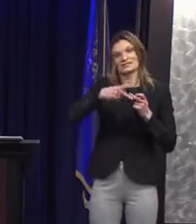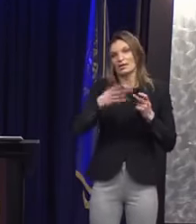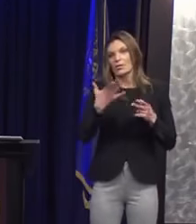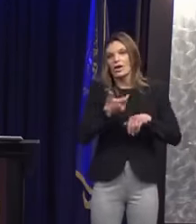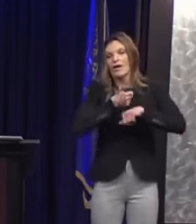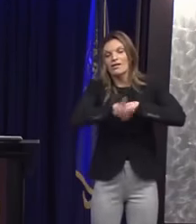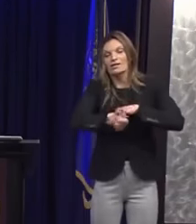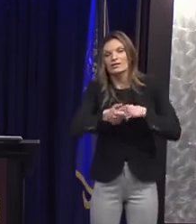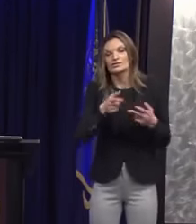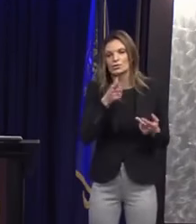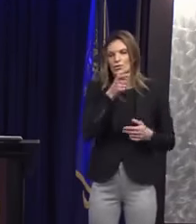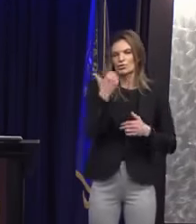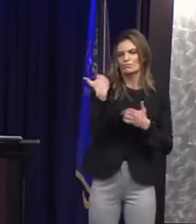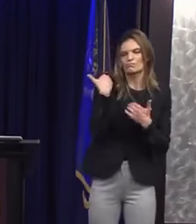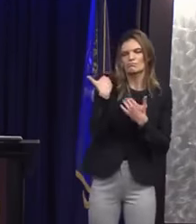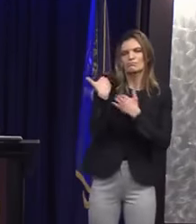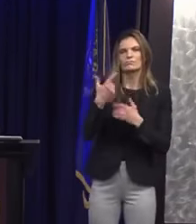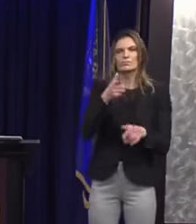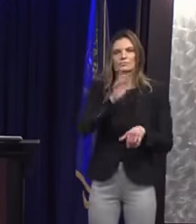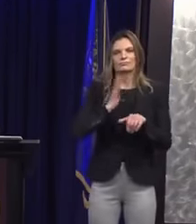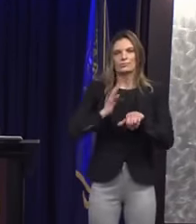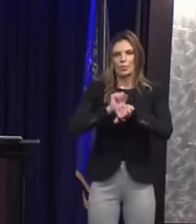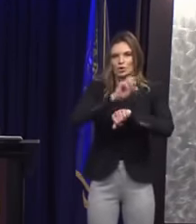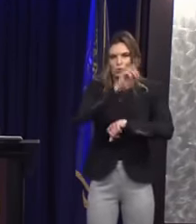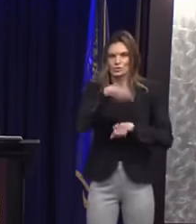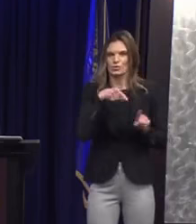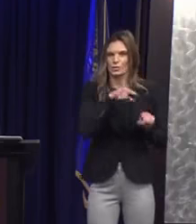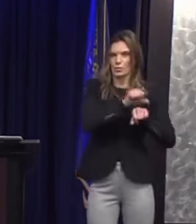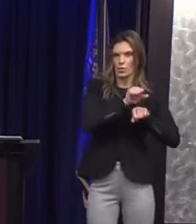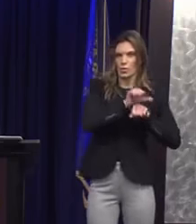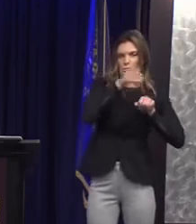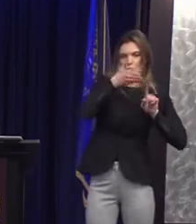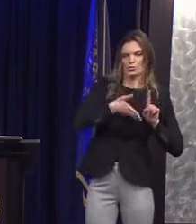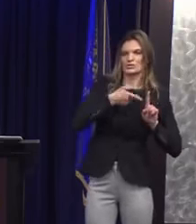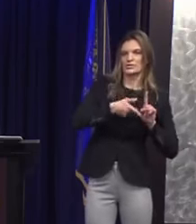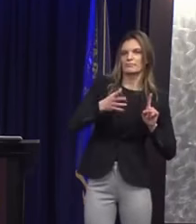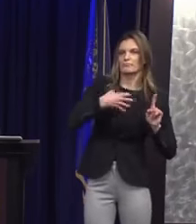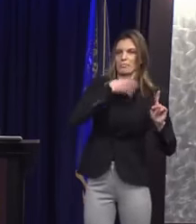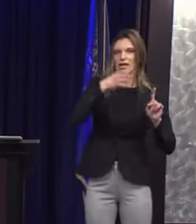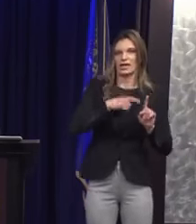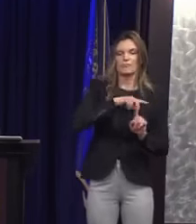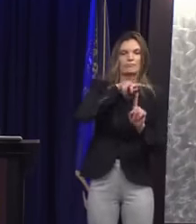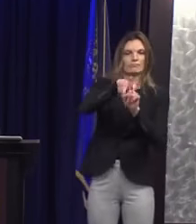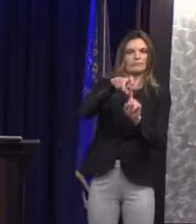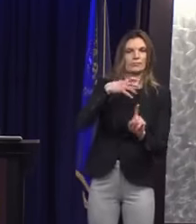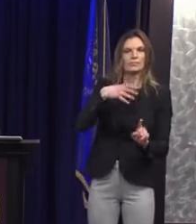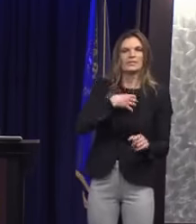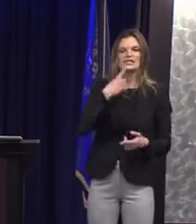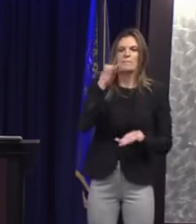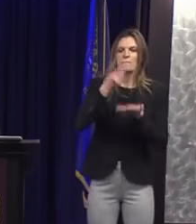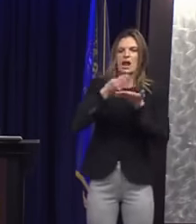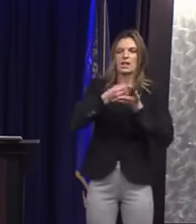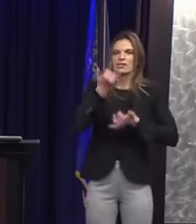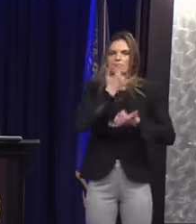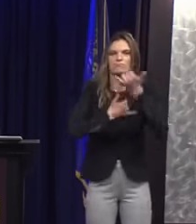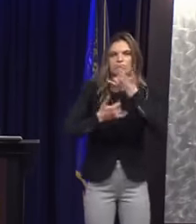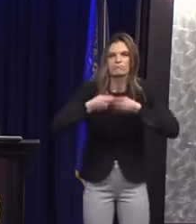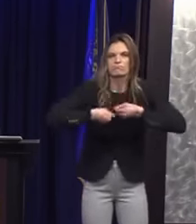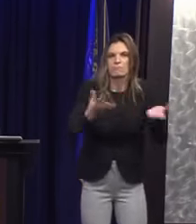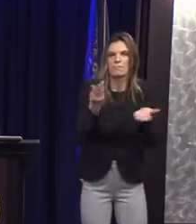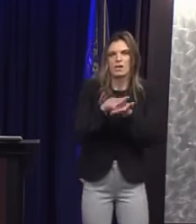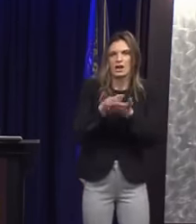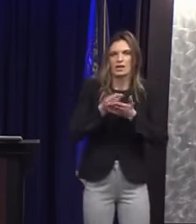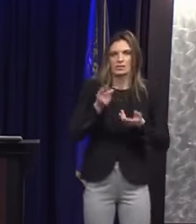by a former City of Detroit employee was that the City of Detroit misappropriated funds regarding a